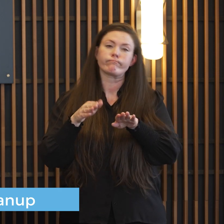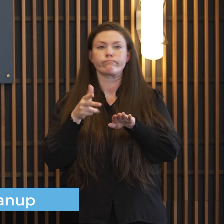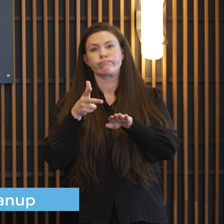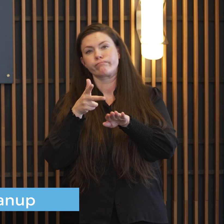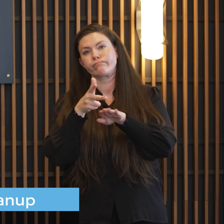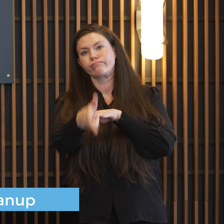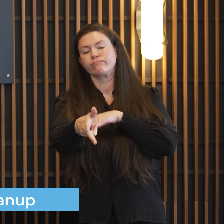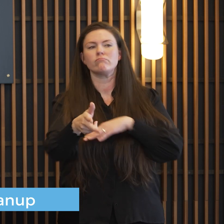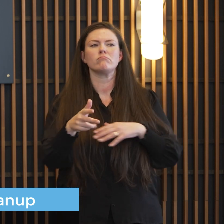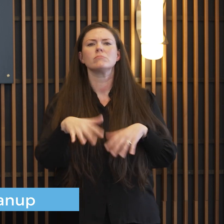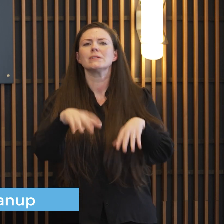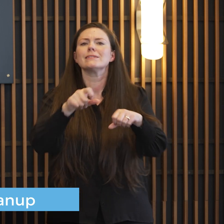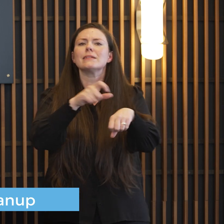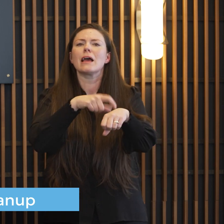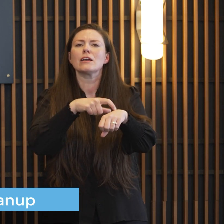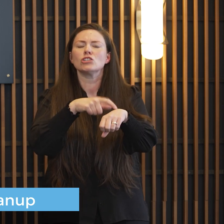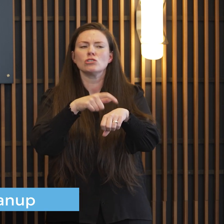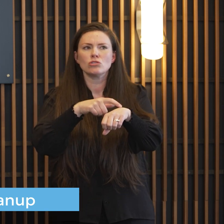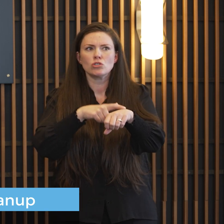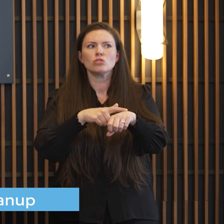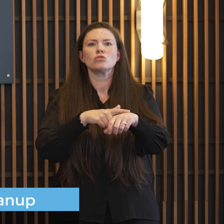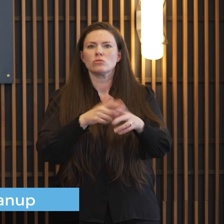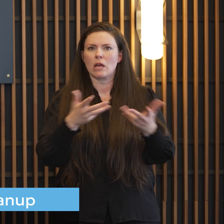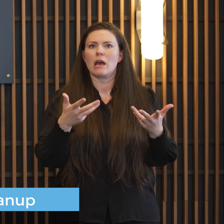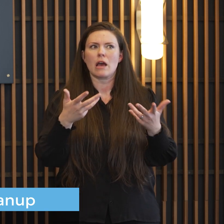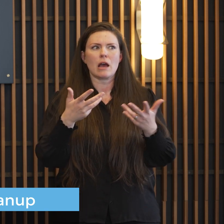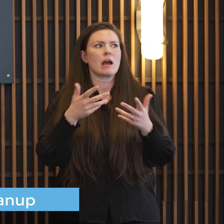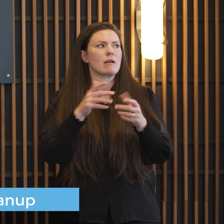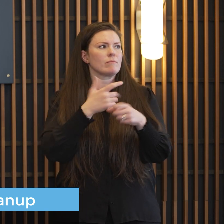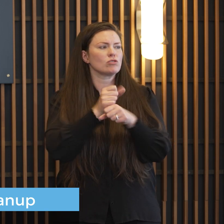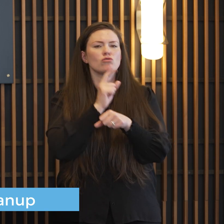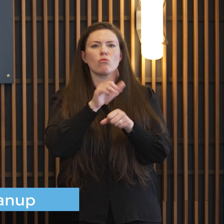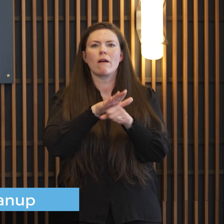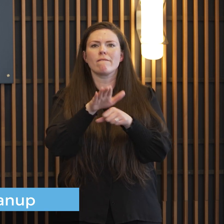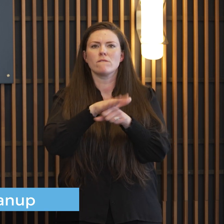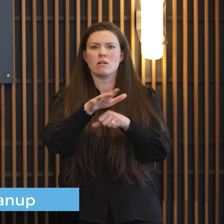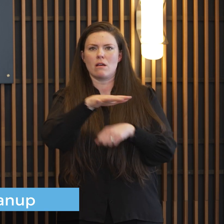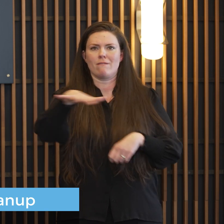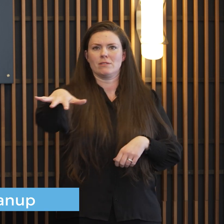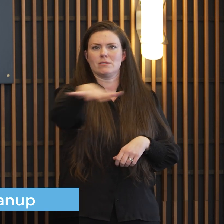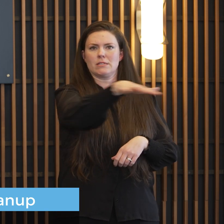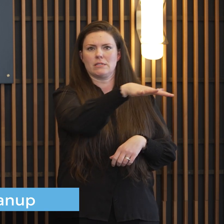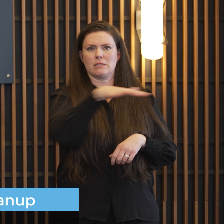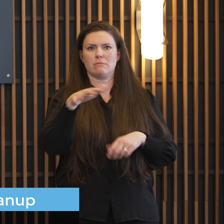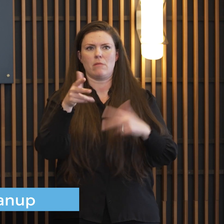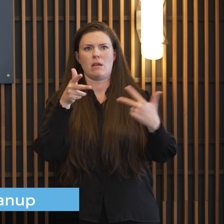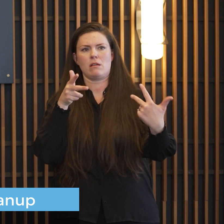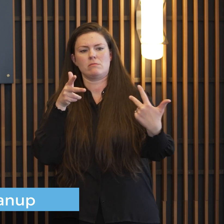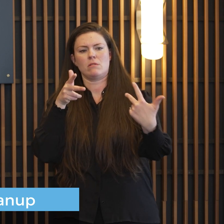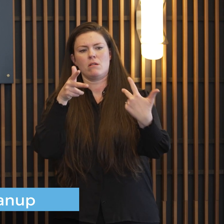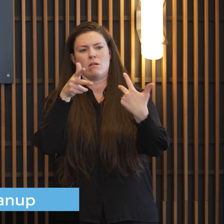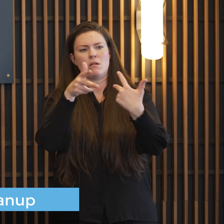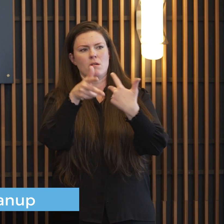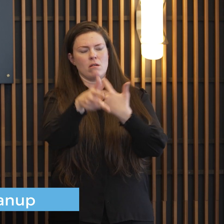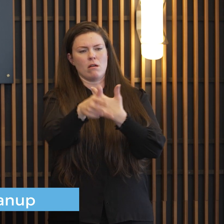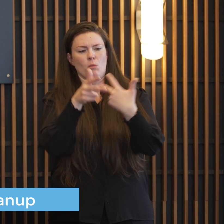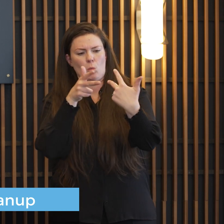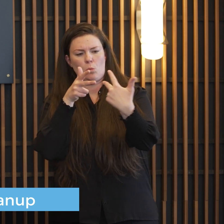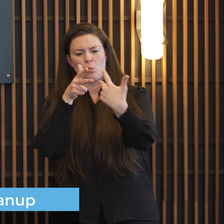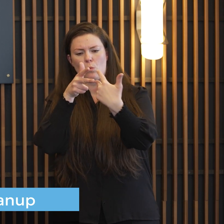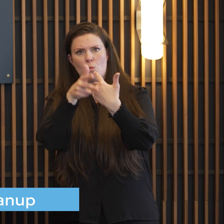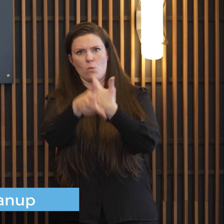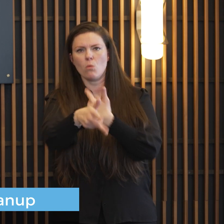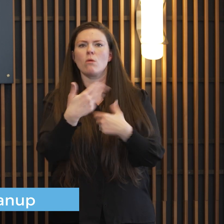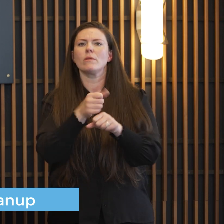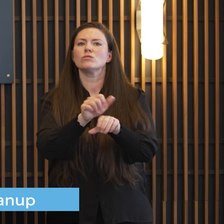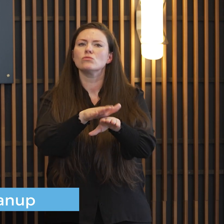of those engagements and if we just give each other a little more time and space that's the best way we can do because yeah these side streets especially if snow mounds starts to get